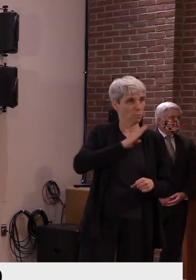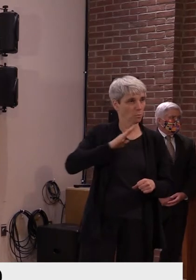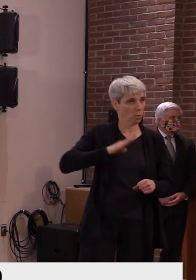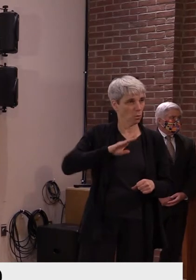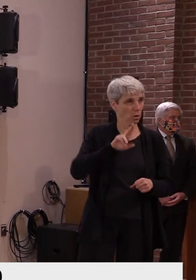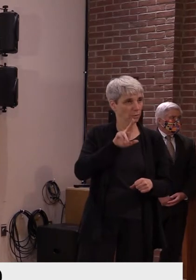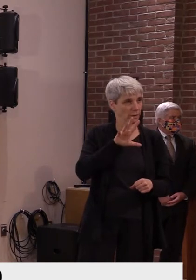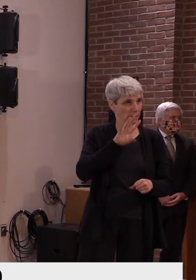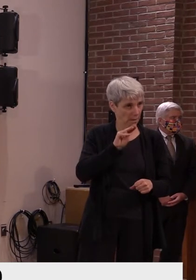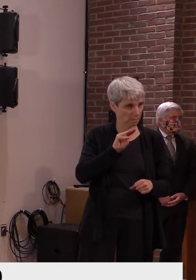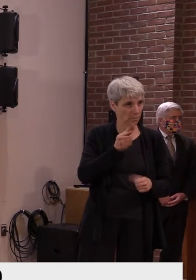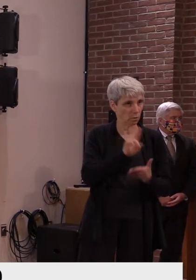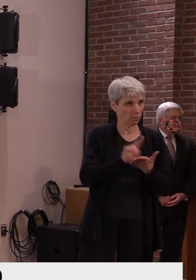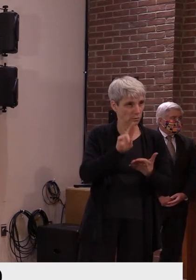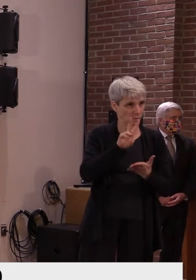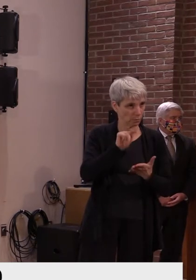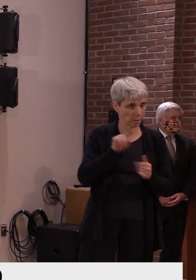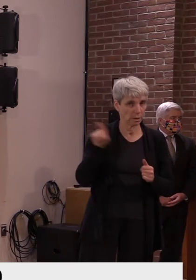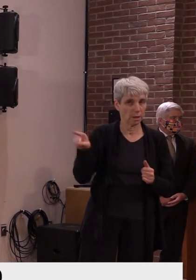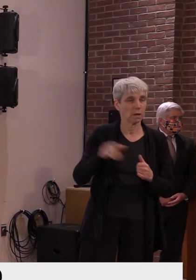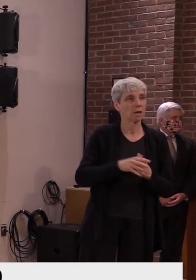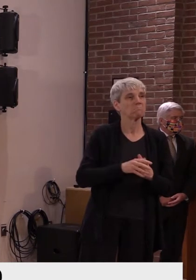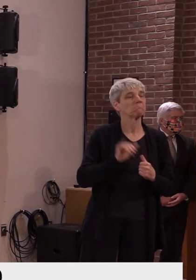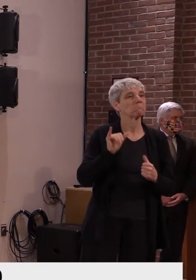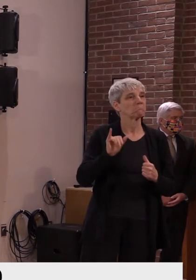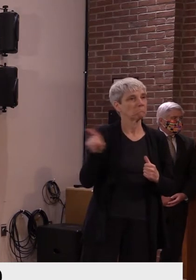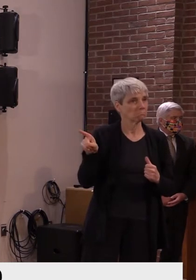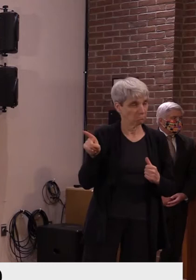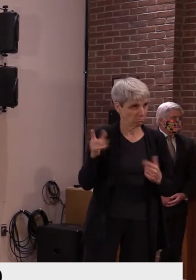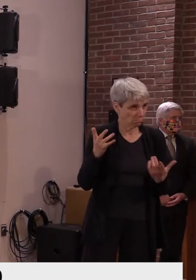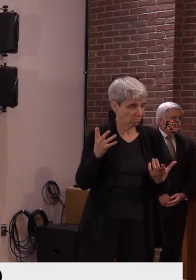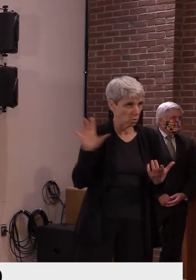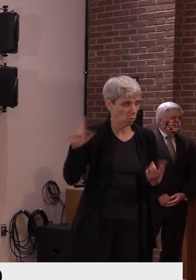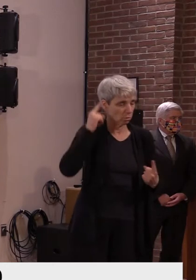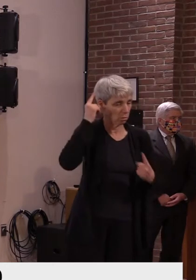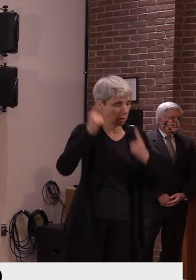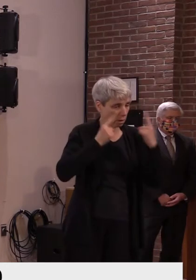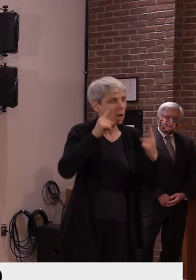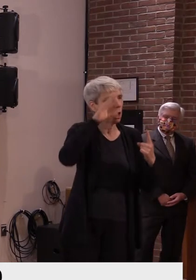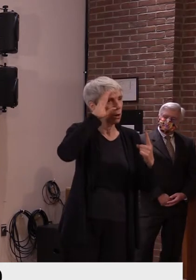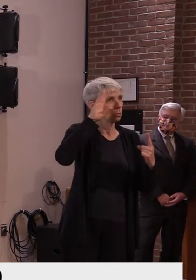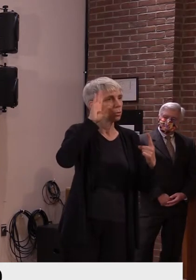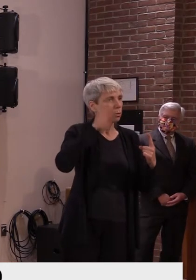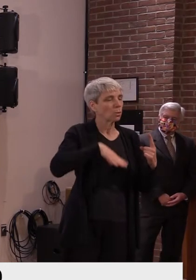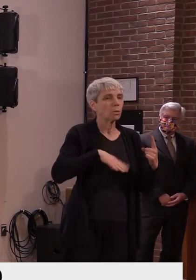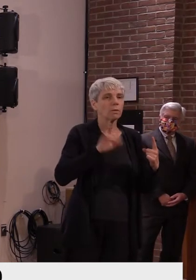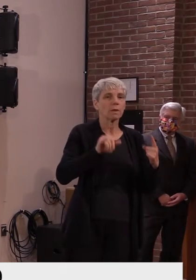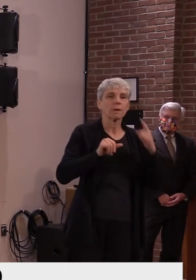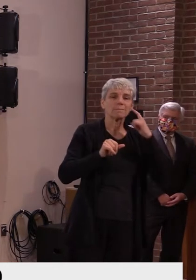you and others will take into account, uh, especially given potential concerns from